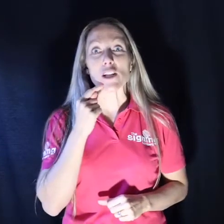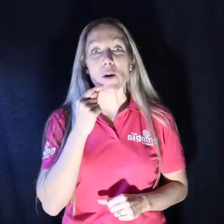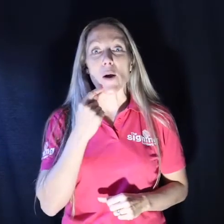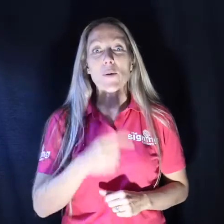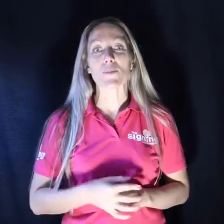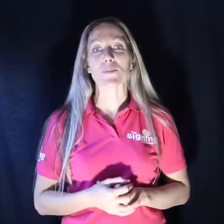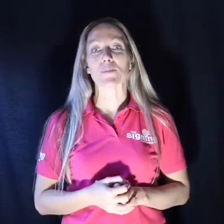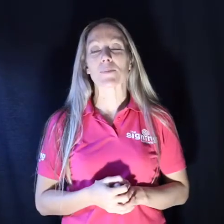you go.